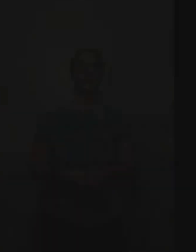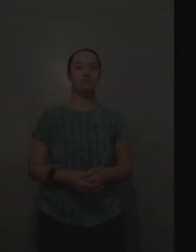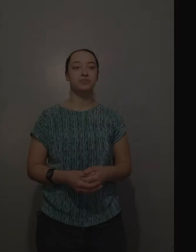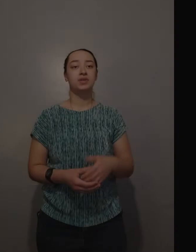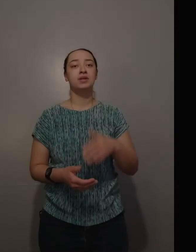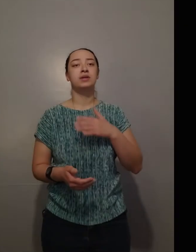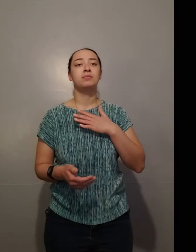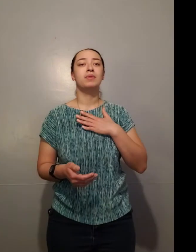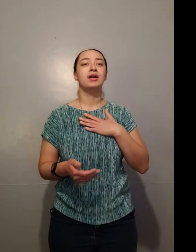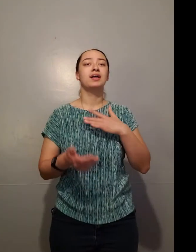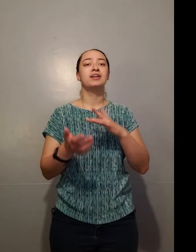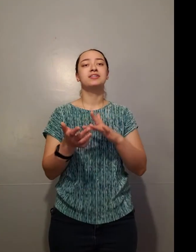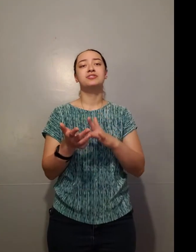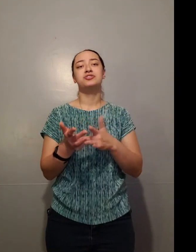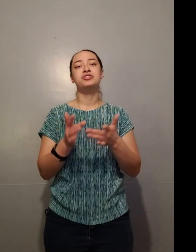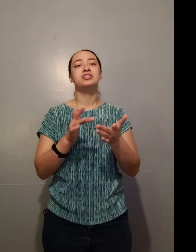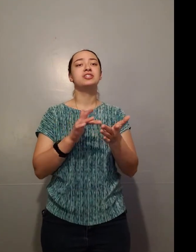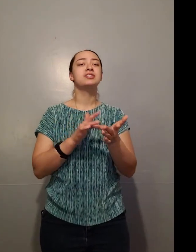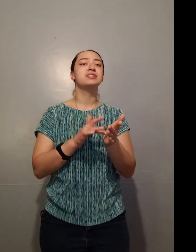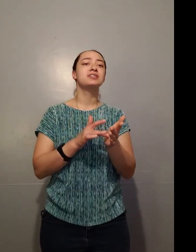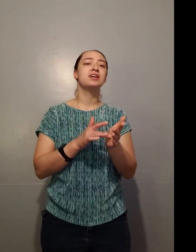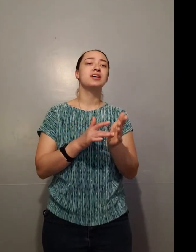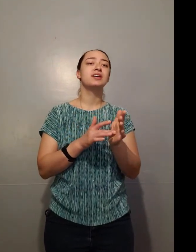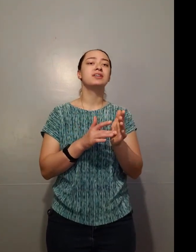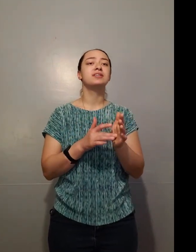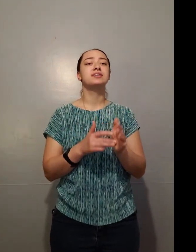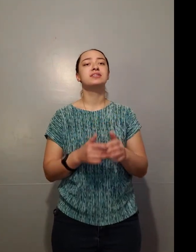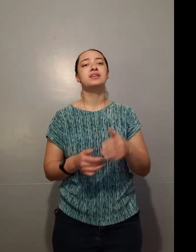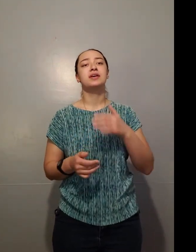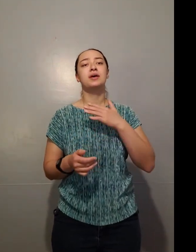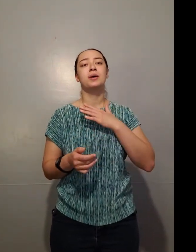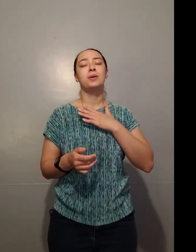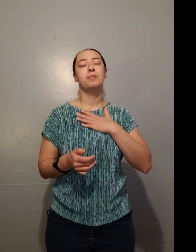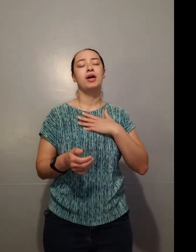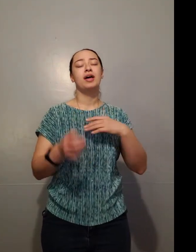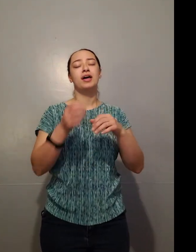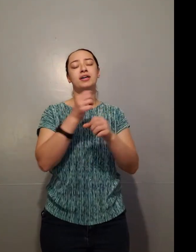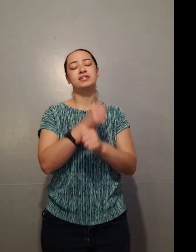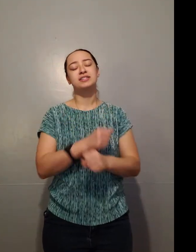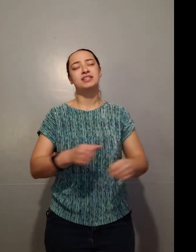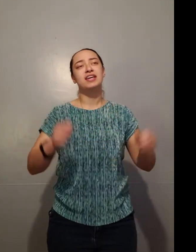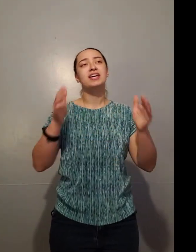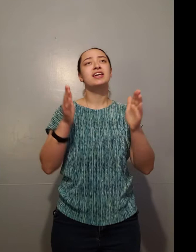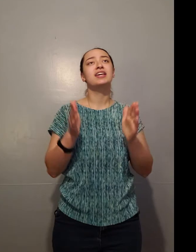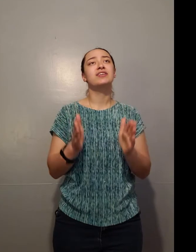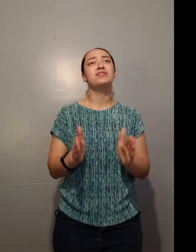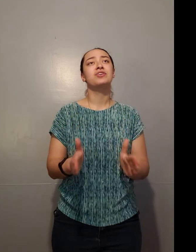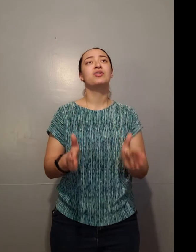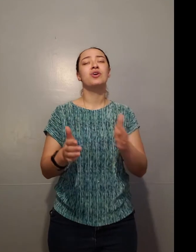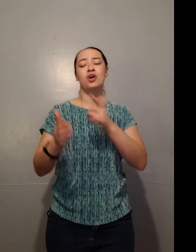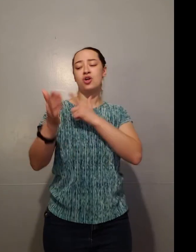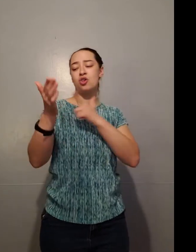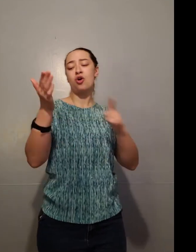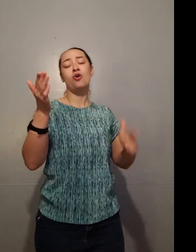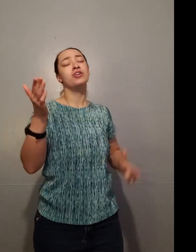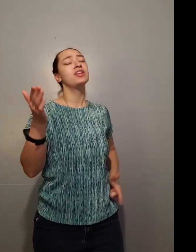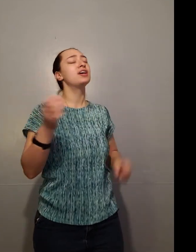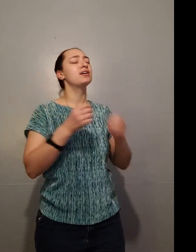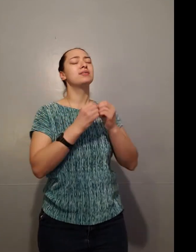My Jesus, my Savior, Lord, there